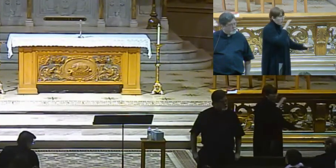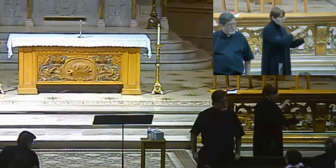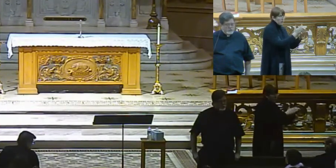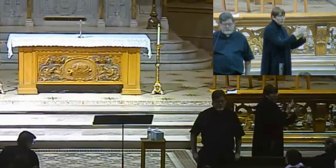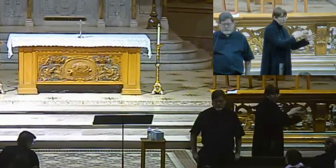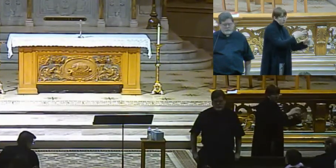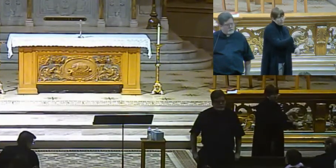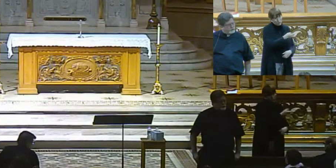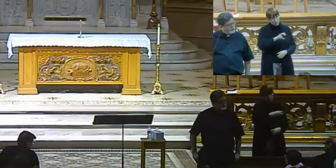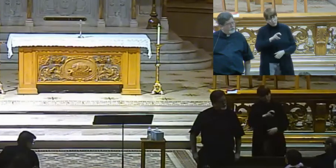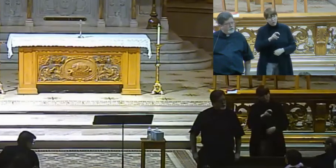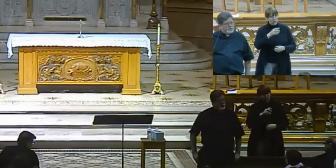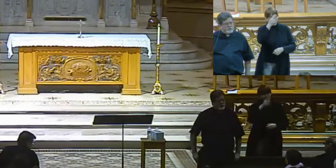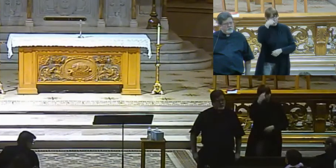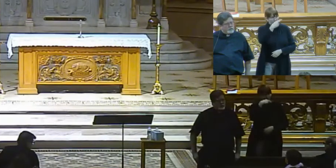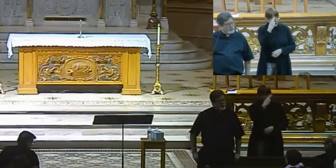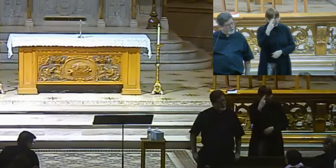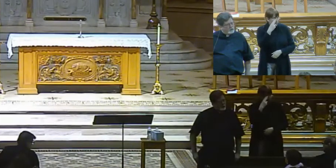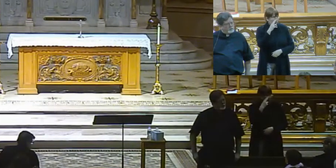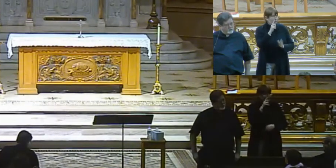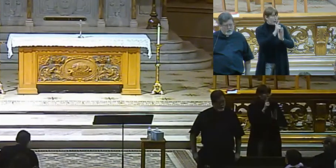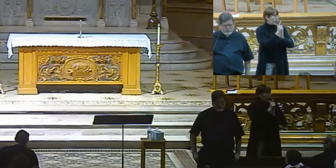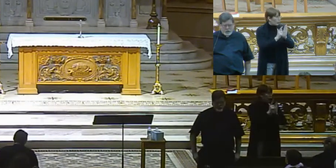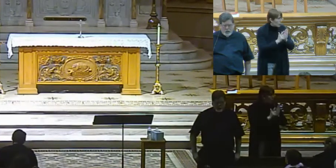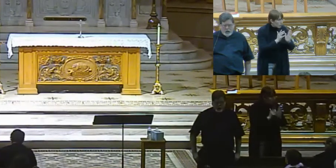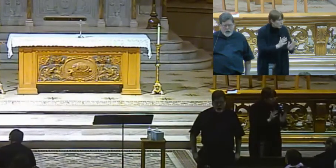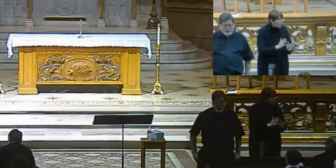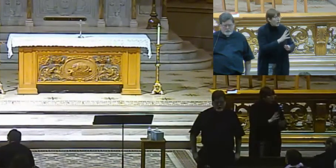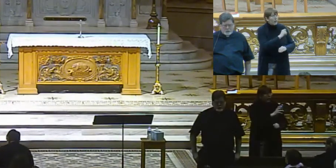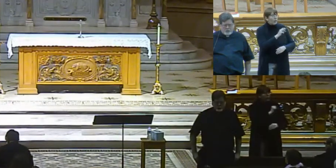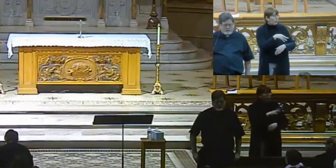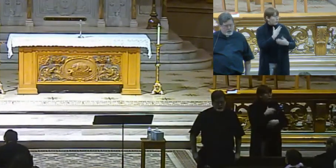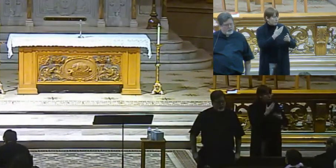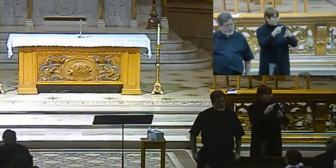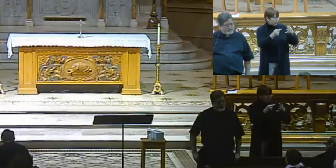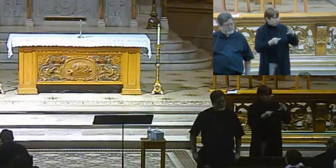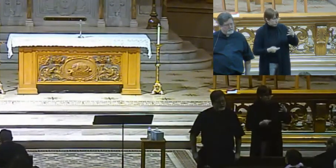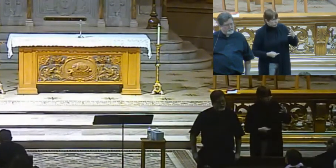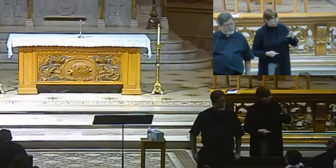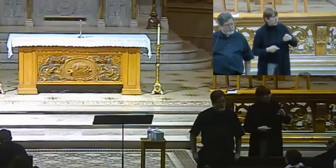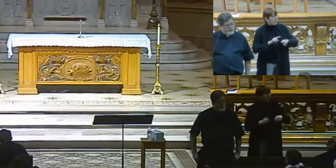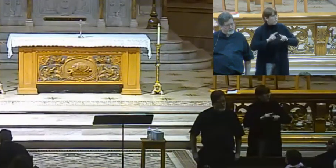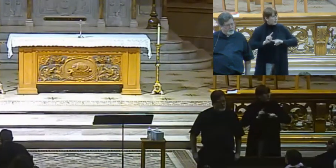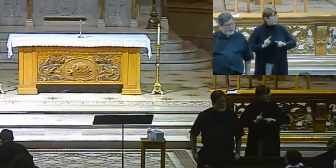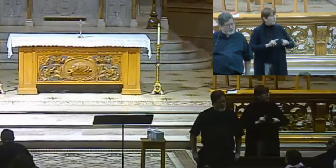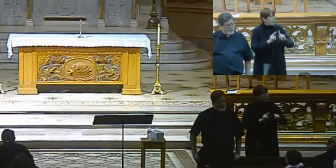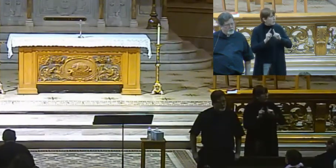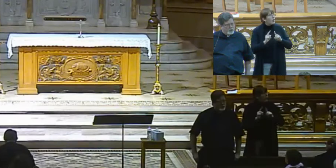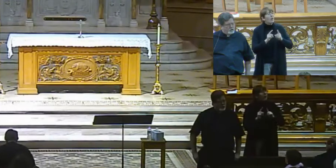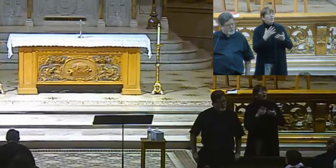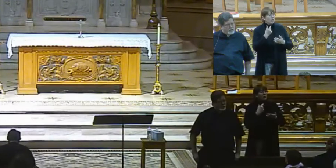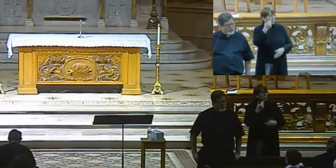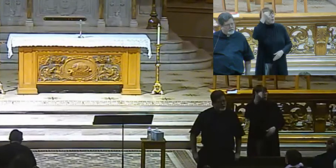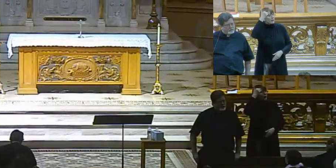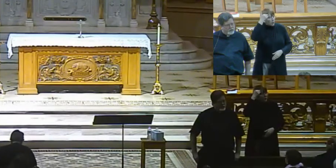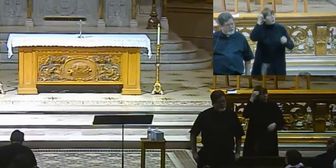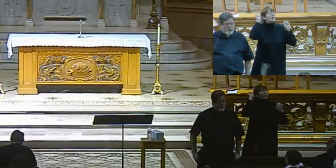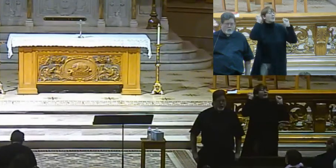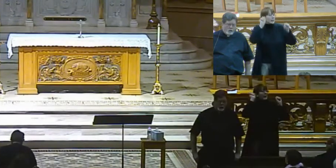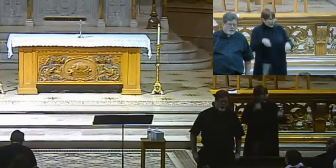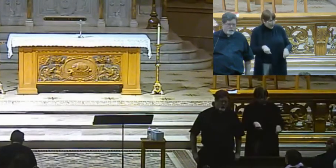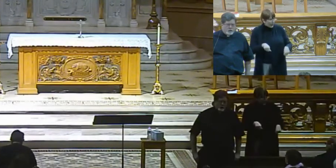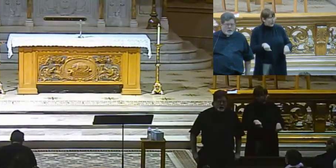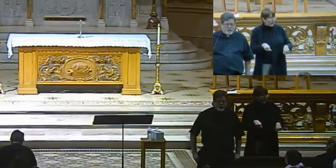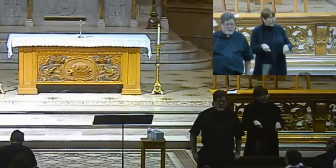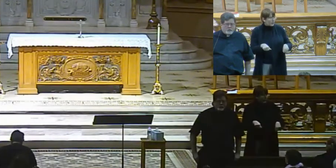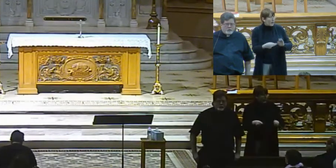Communion, from Lutheranism, and a number of others. So we have done that. We have done that. So we know that we can do that.